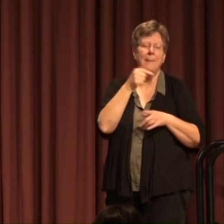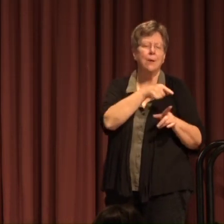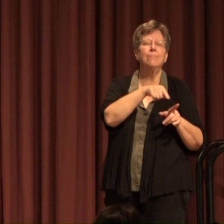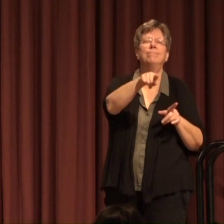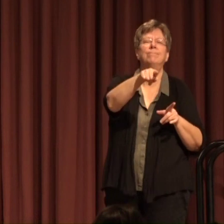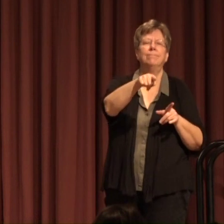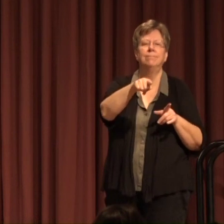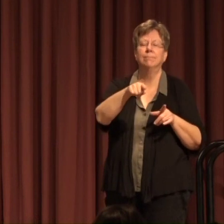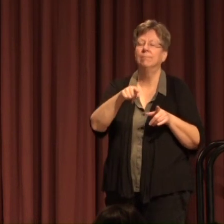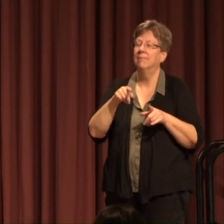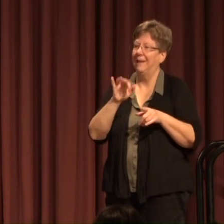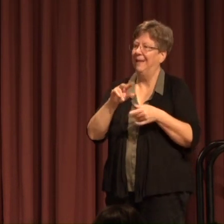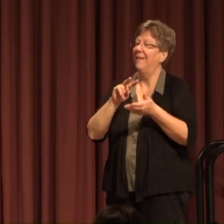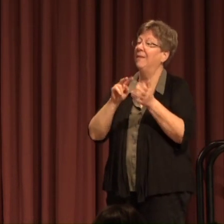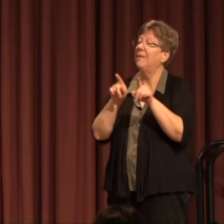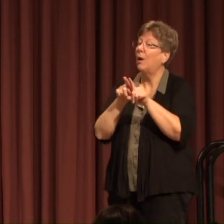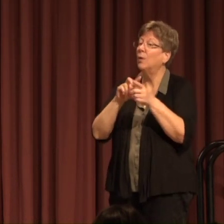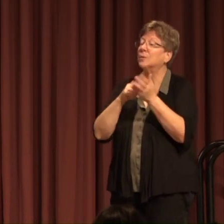Is retention